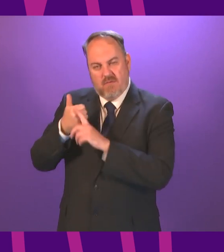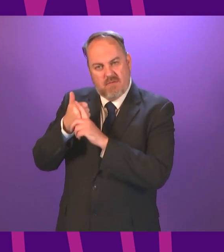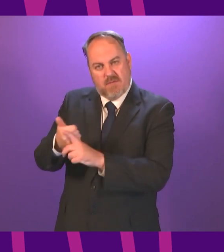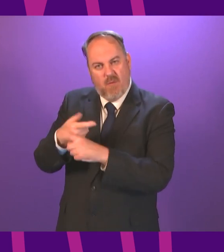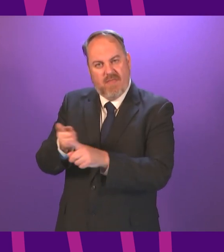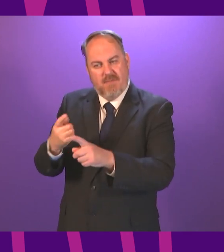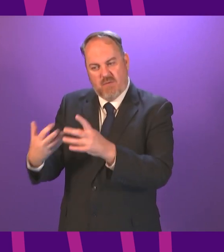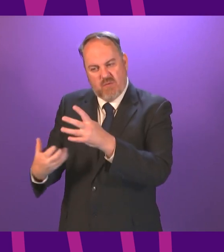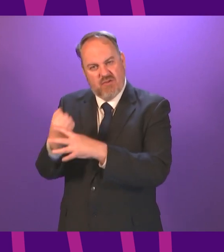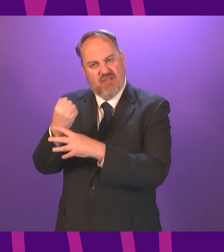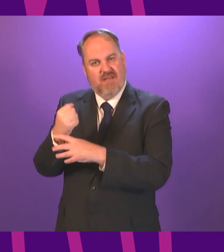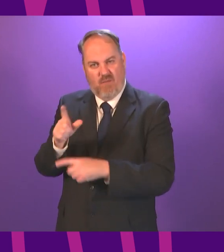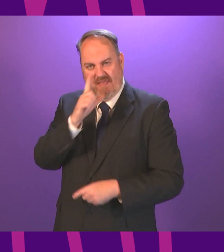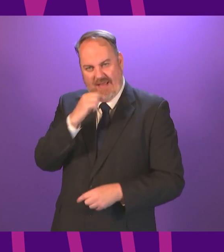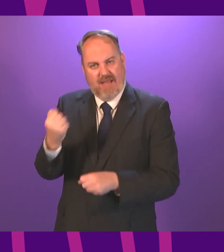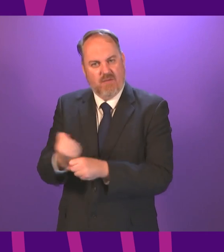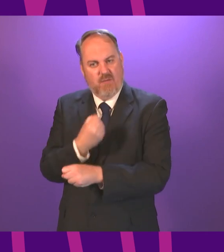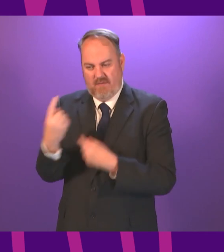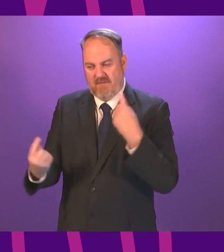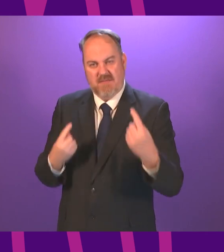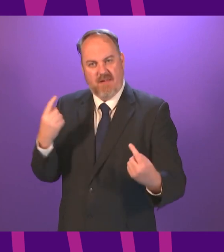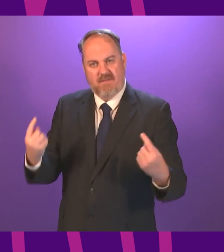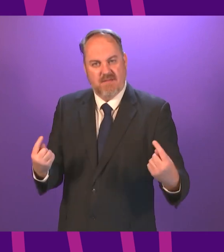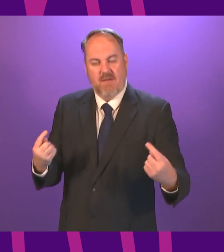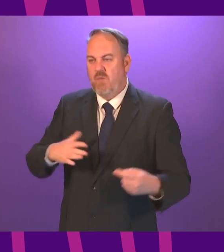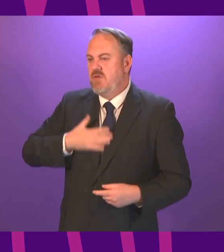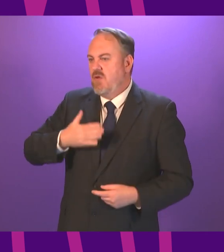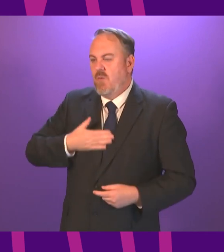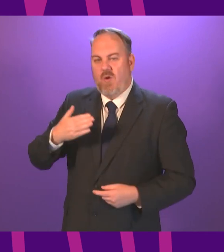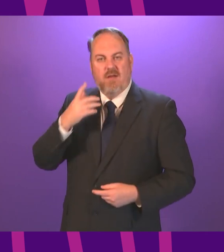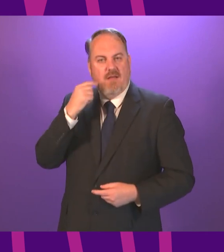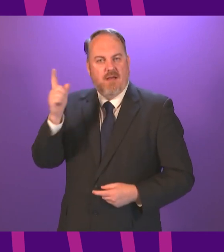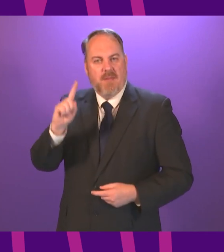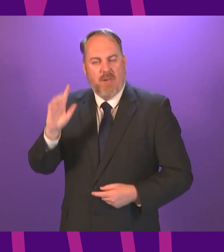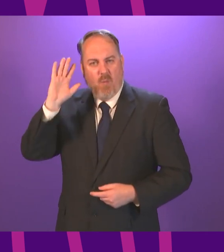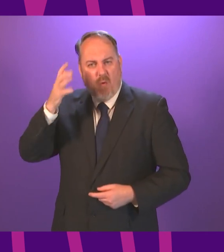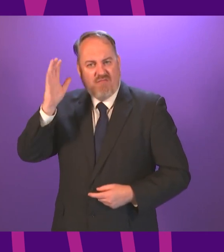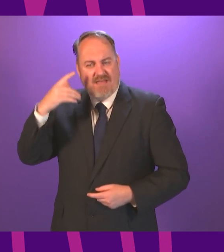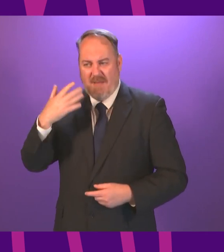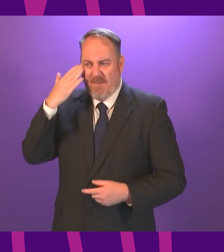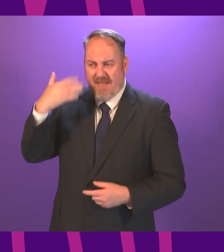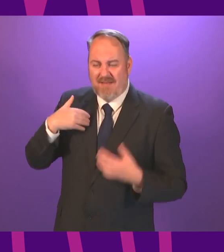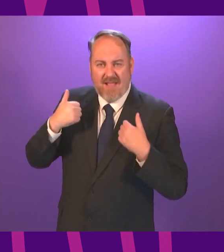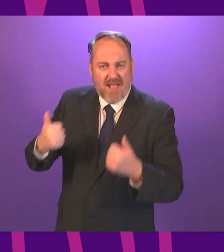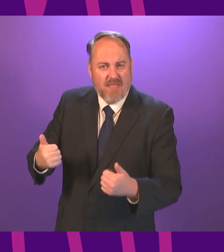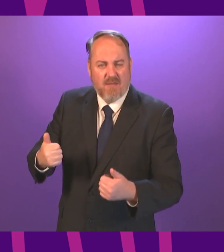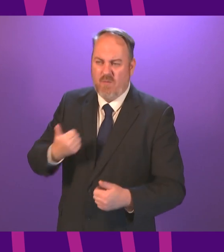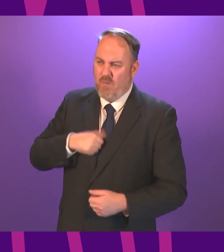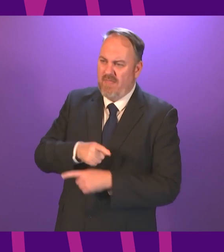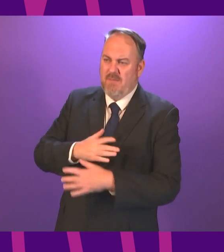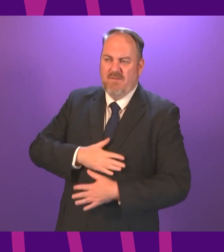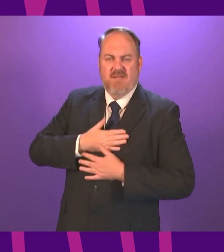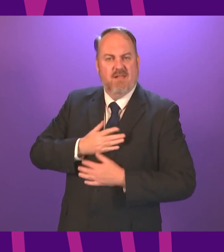we need to build a future where our young people do not need to worry about their mental health and that they feel confident in themselves to go out and achieve